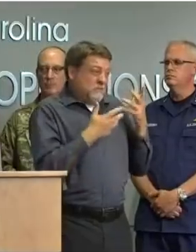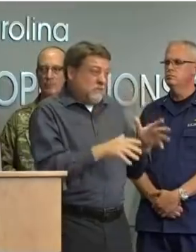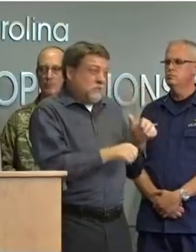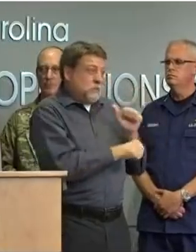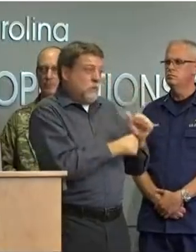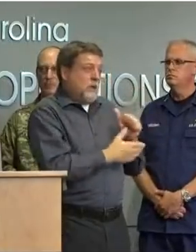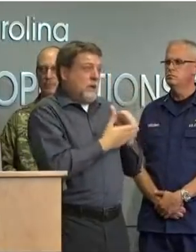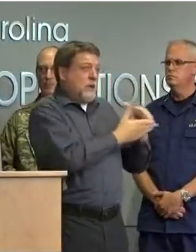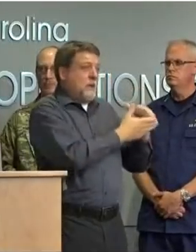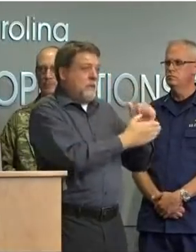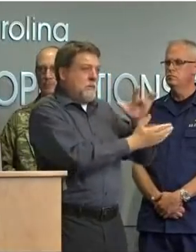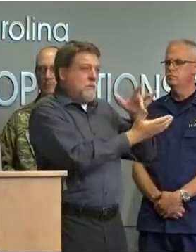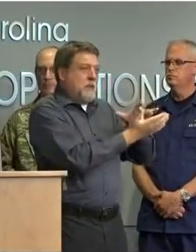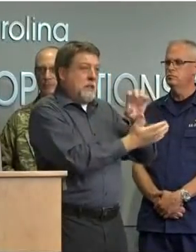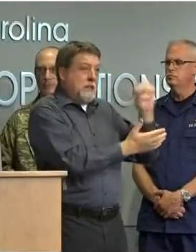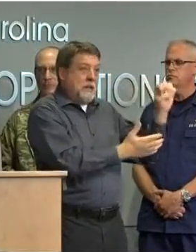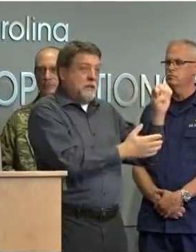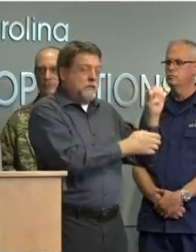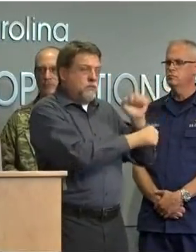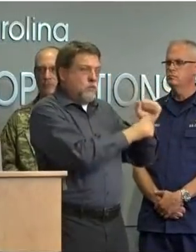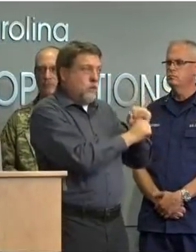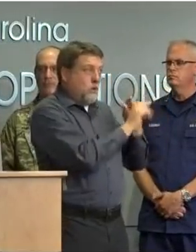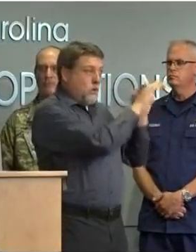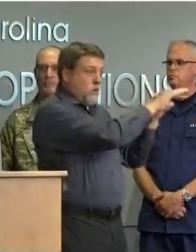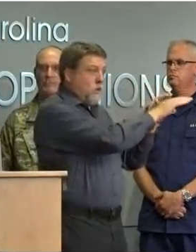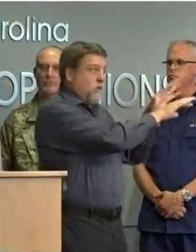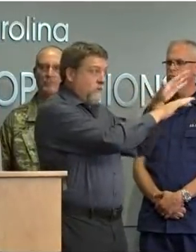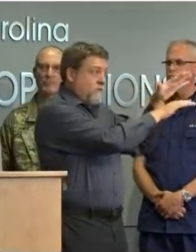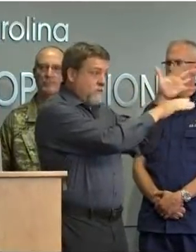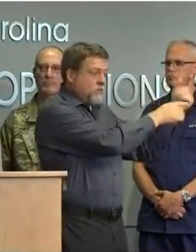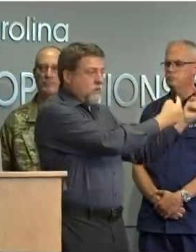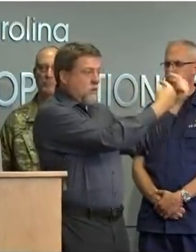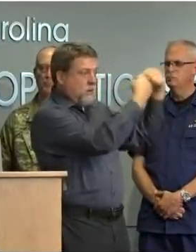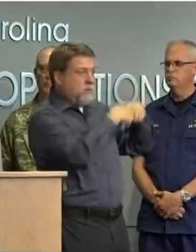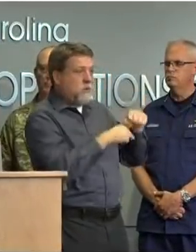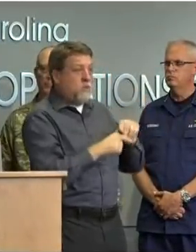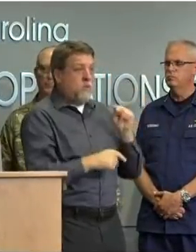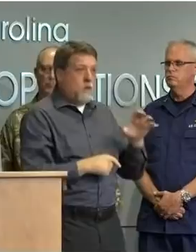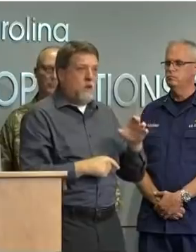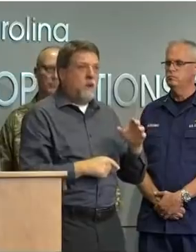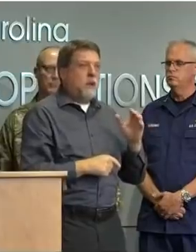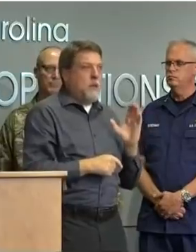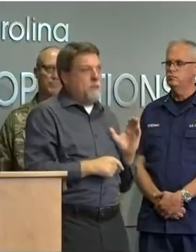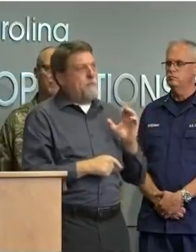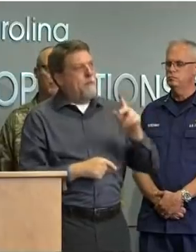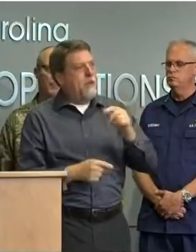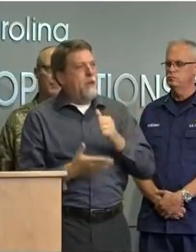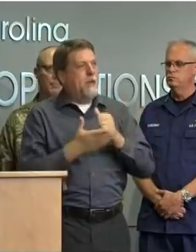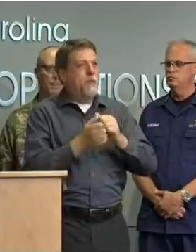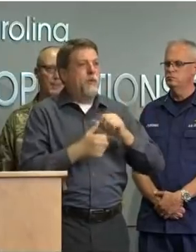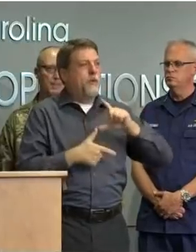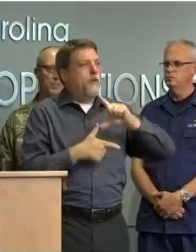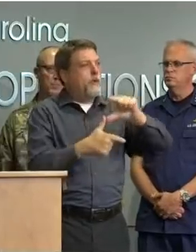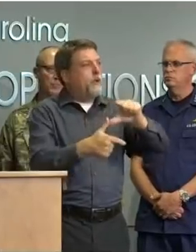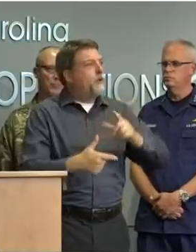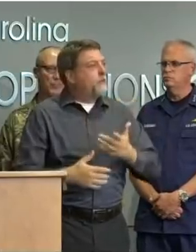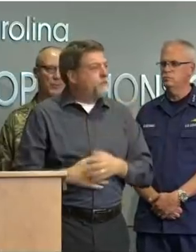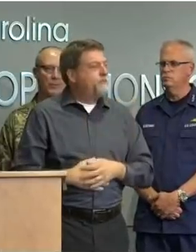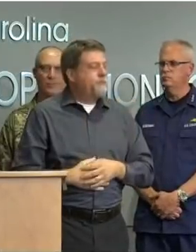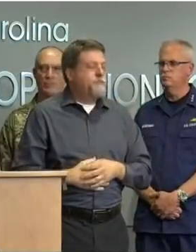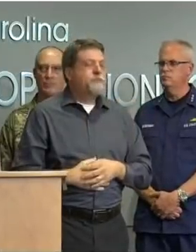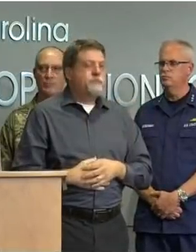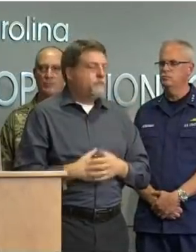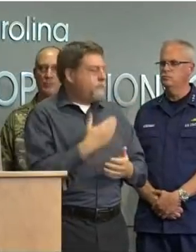mission in the middle east and they're now back on active duty so we're grateful for that uh we now have uh north